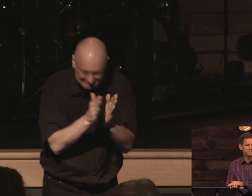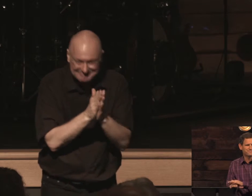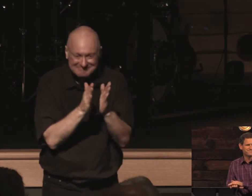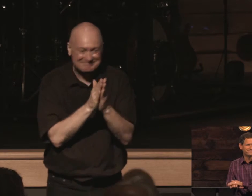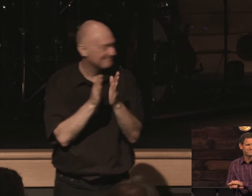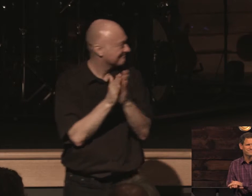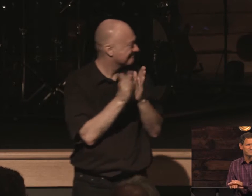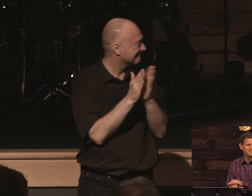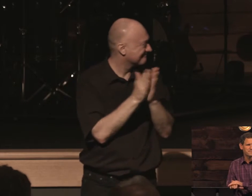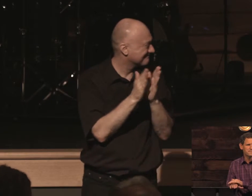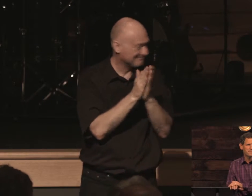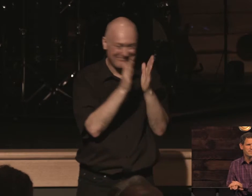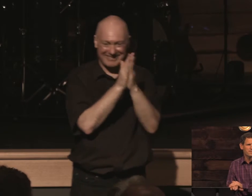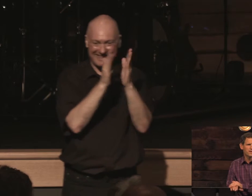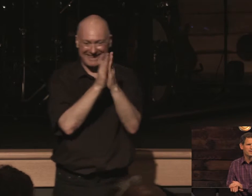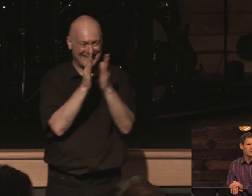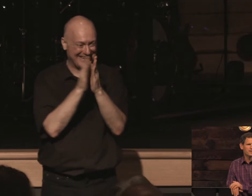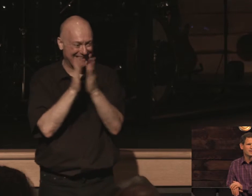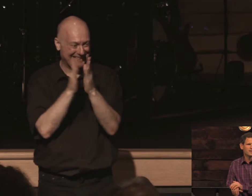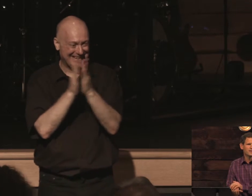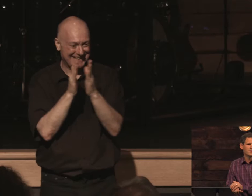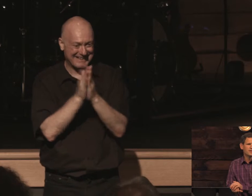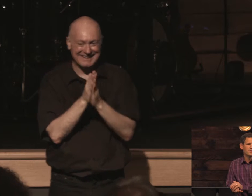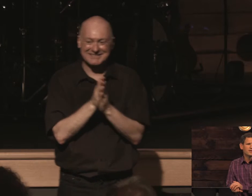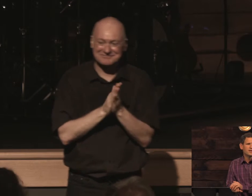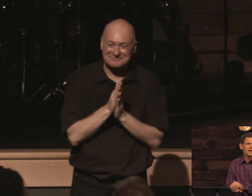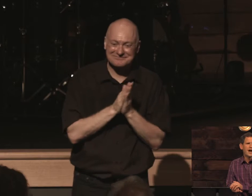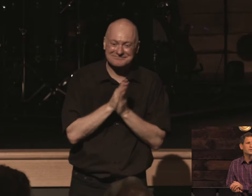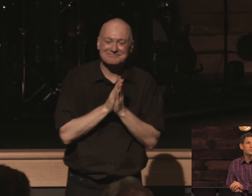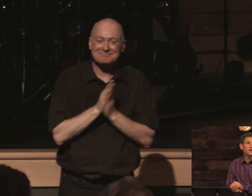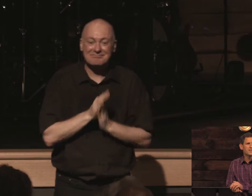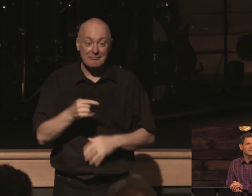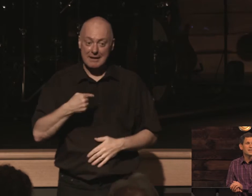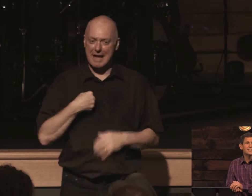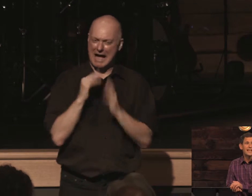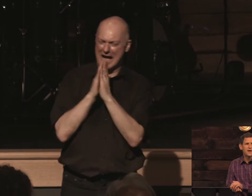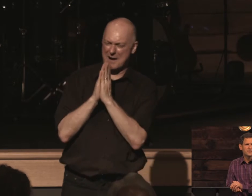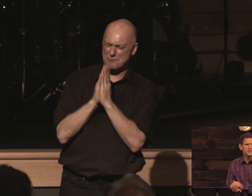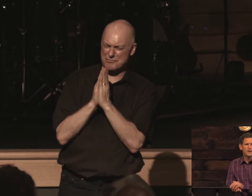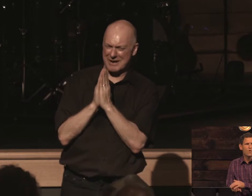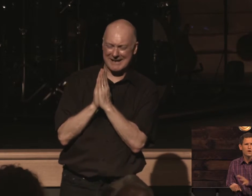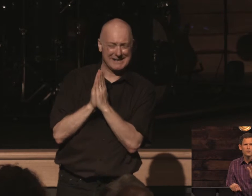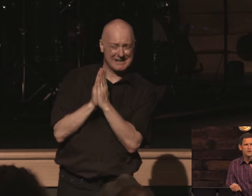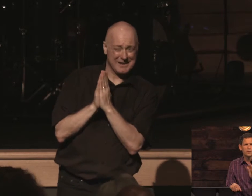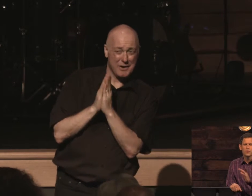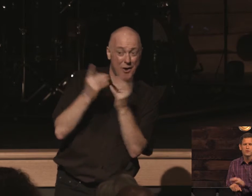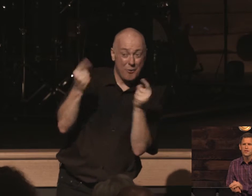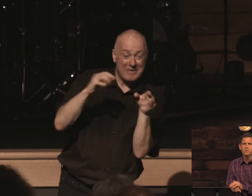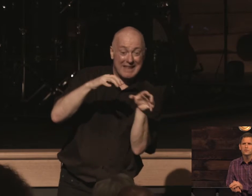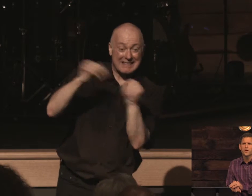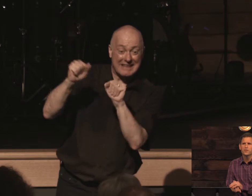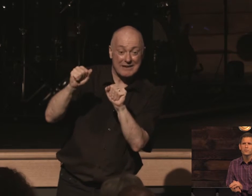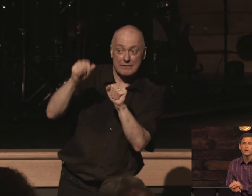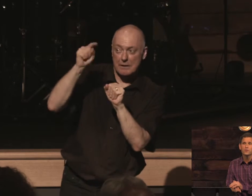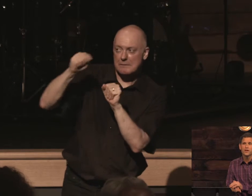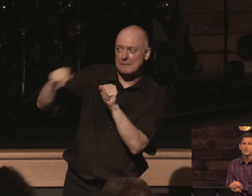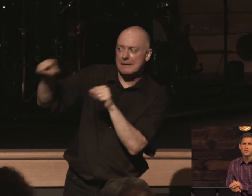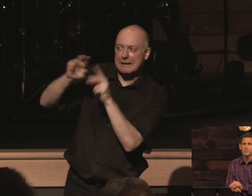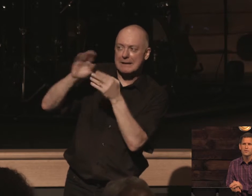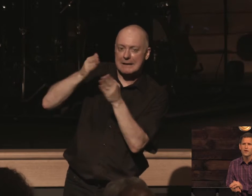and i was praying that as they left and as they walked through the neighborhood as they put their head on their pillows last night wherever they